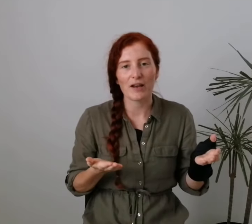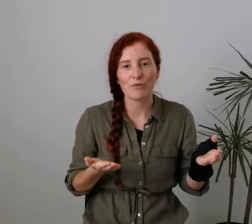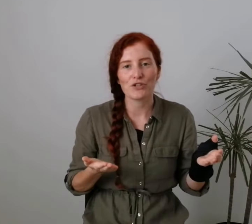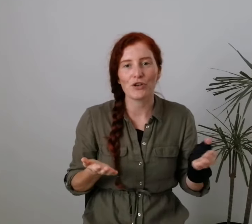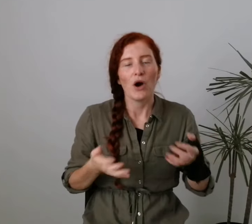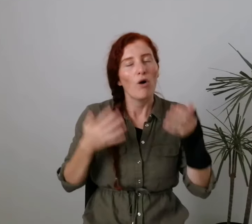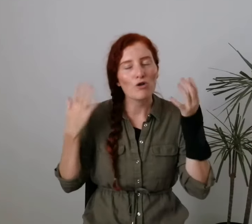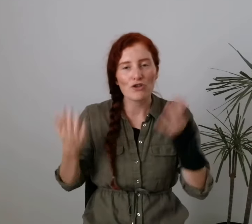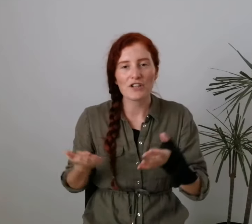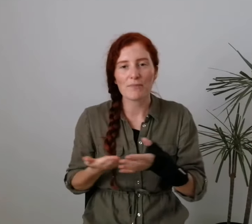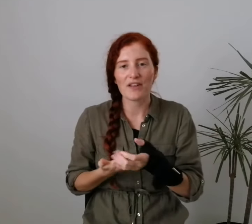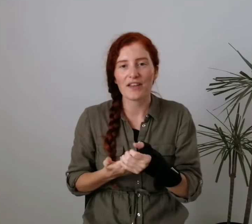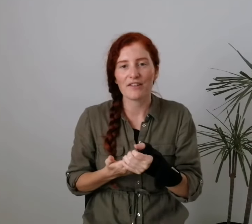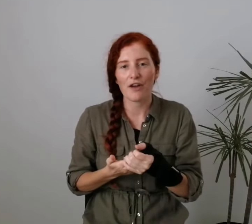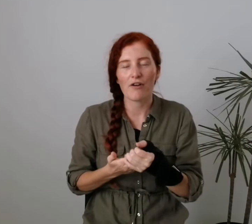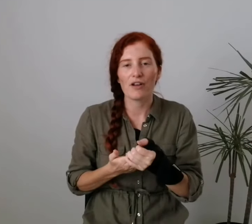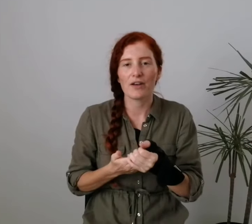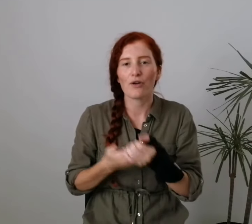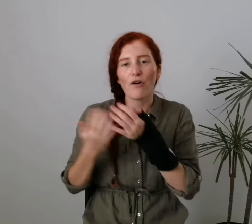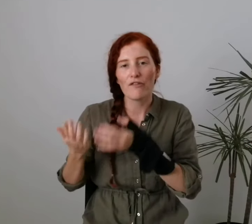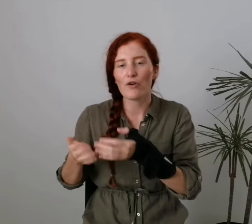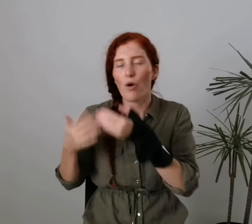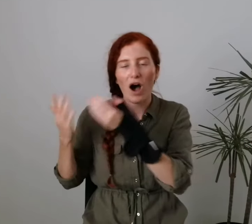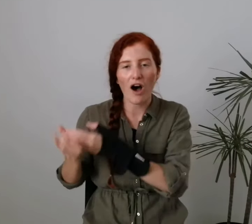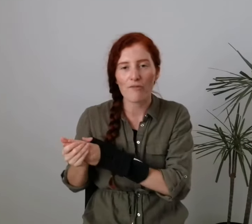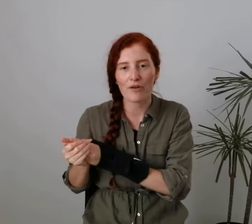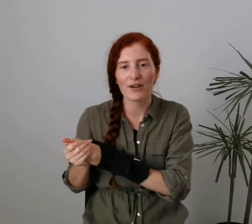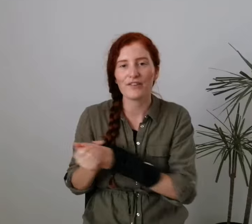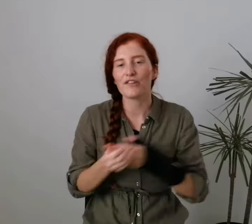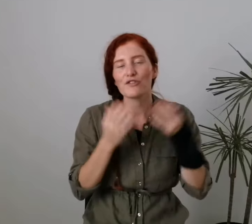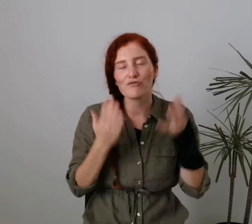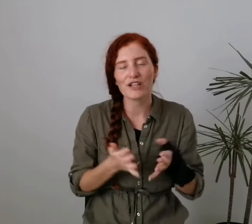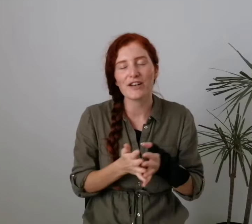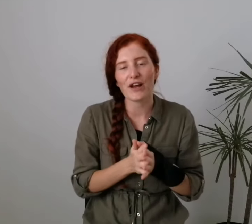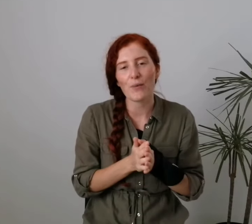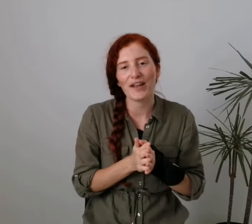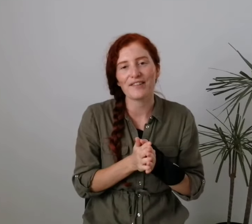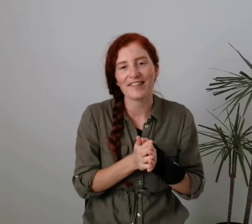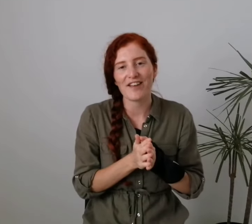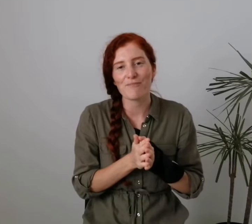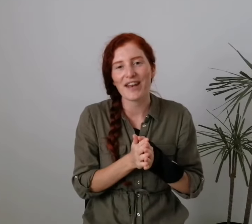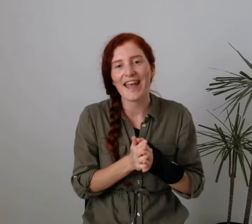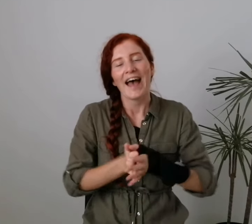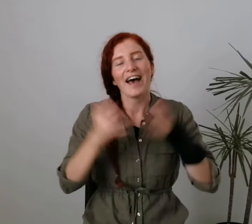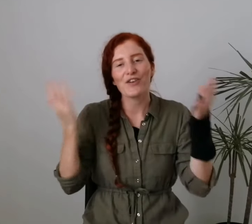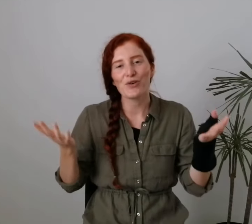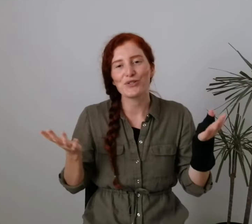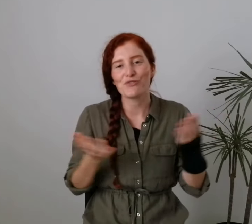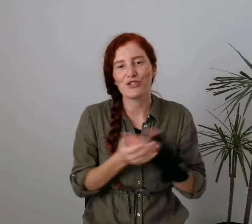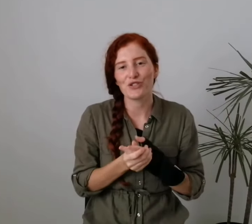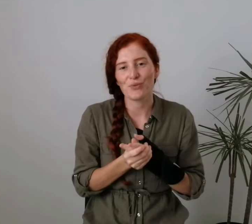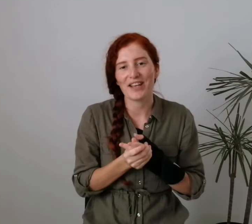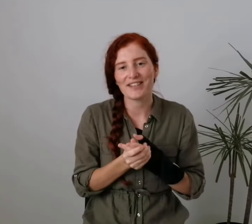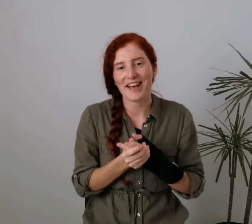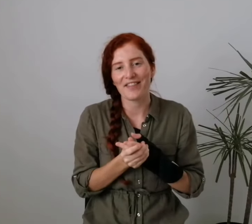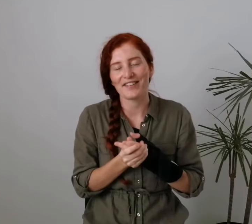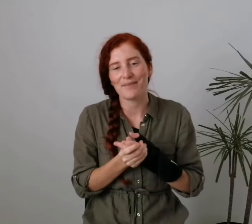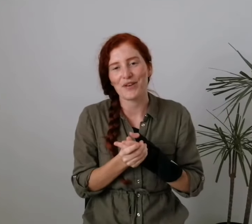available to you or try to buy things that are early on offer or half price. This is a really great way to save money and of course to reduce waste at the same